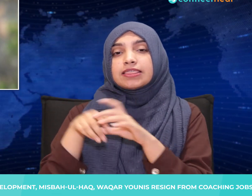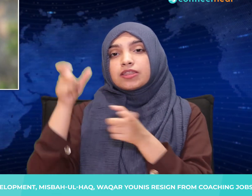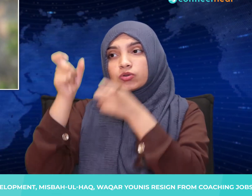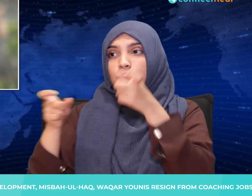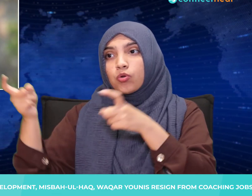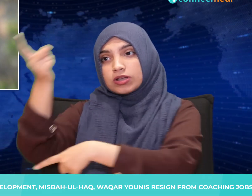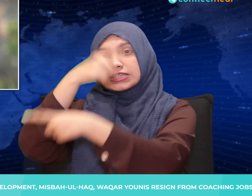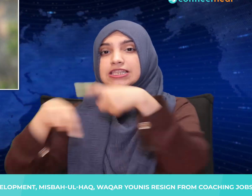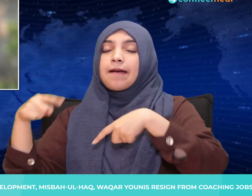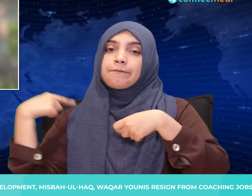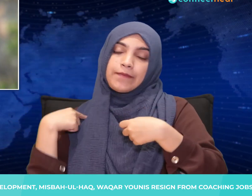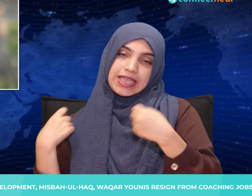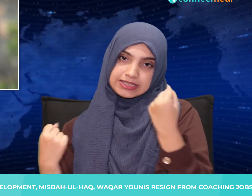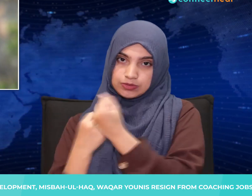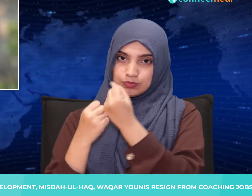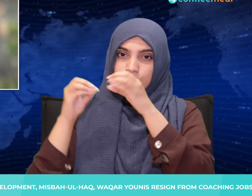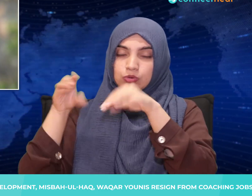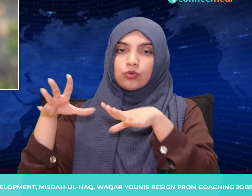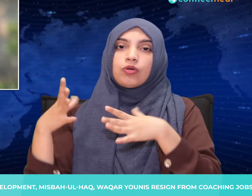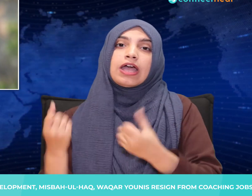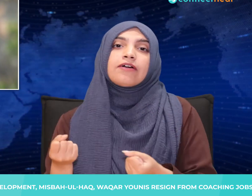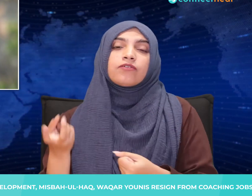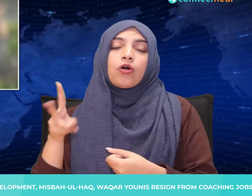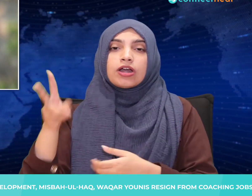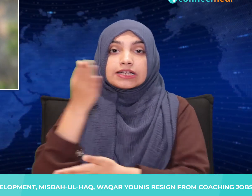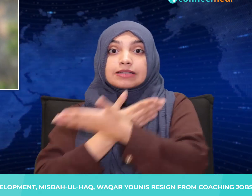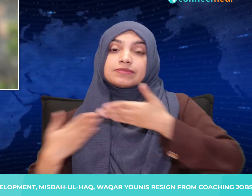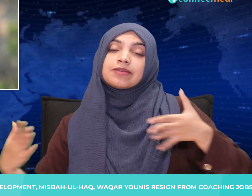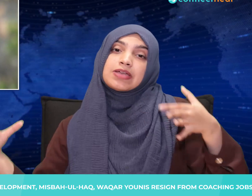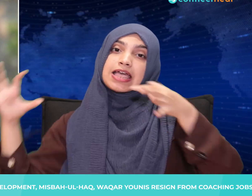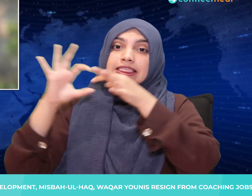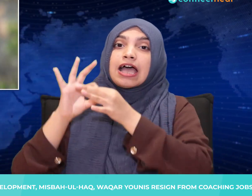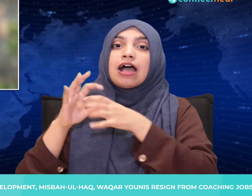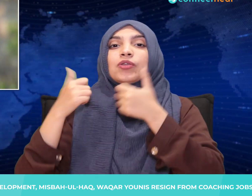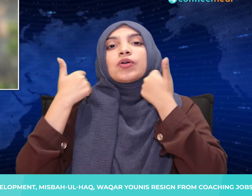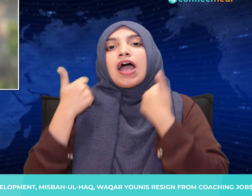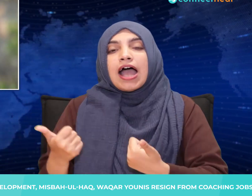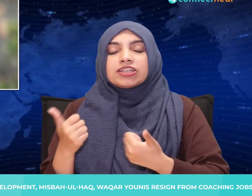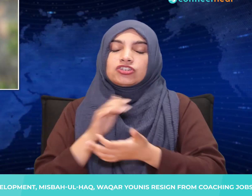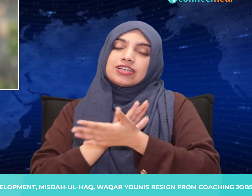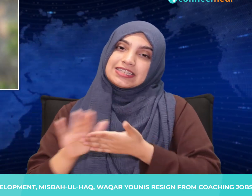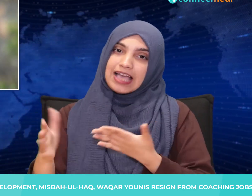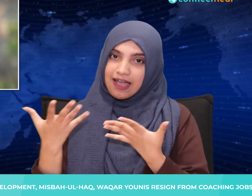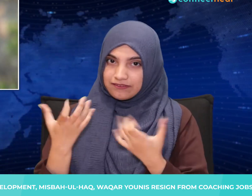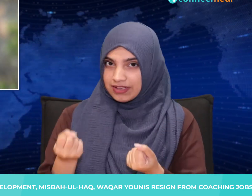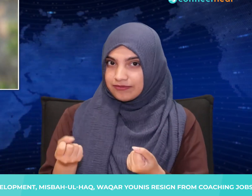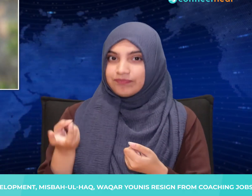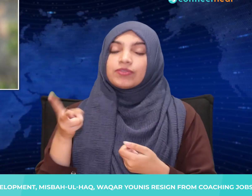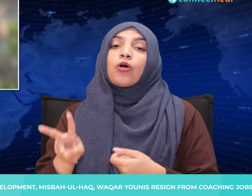as we stayed united in good and bad days and hope there will be more brighter days ahead.